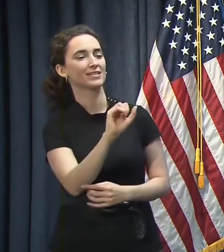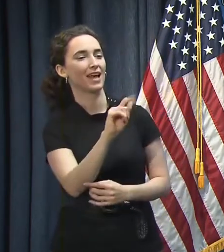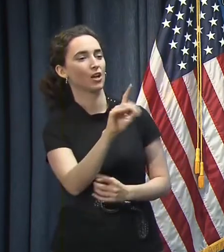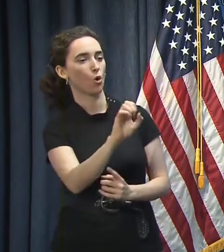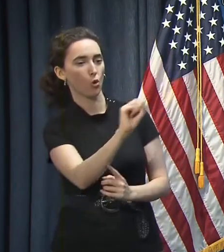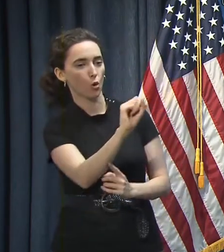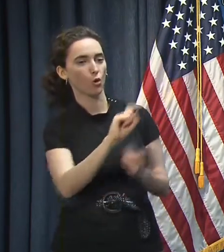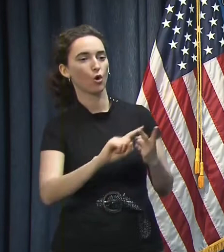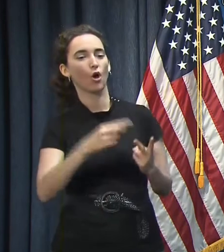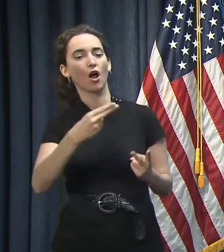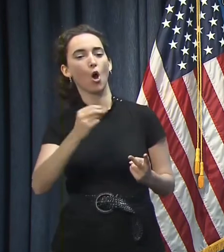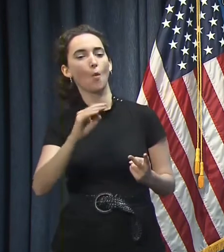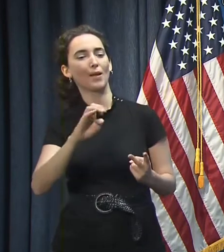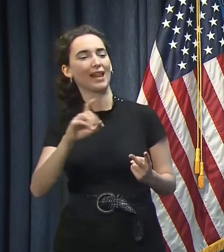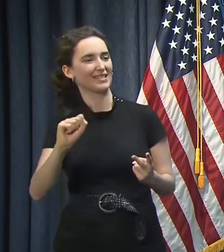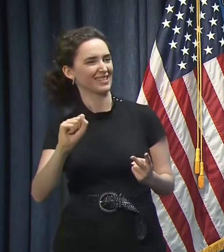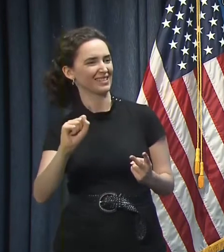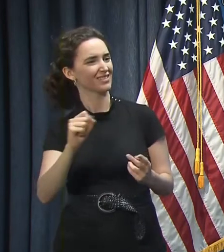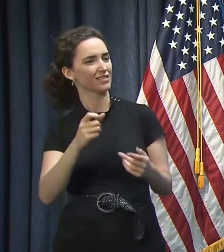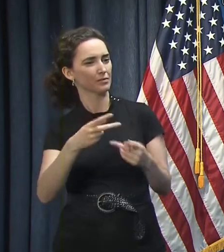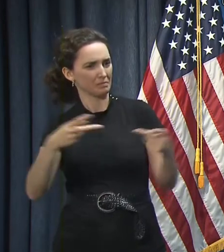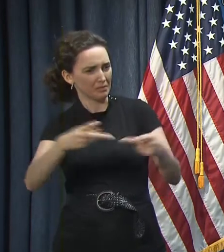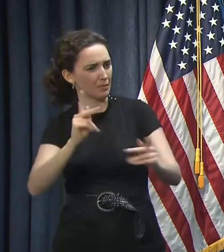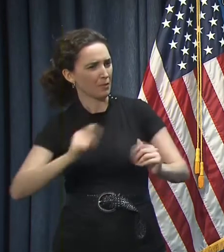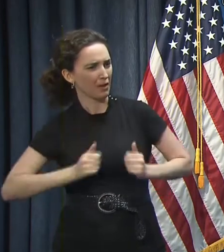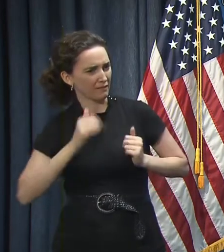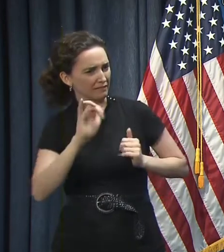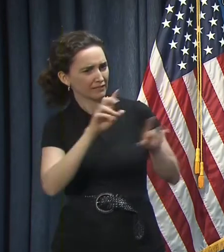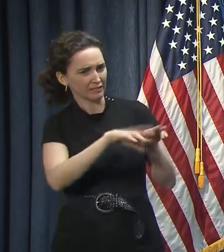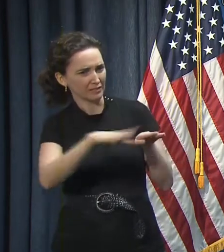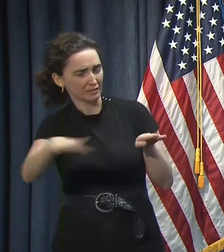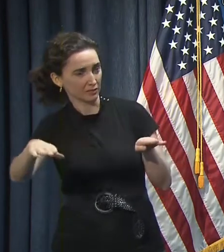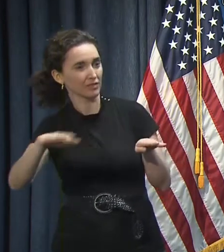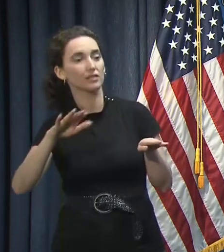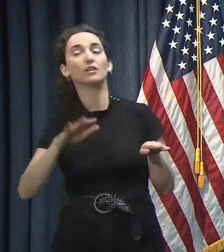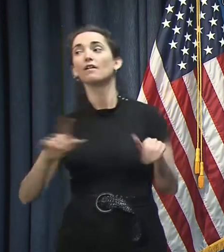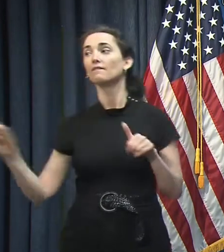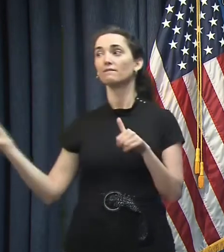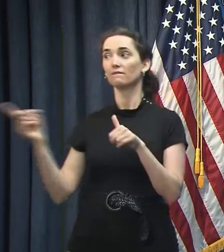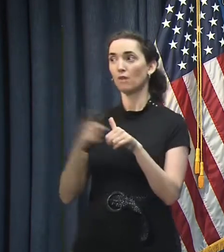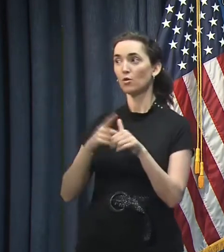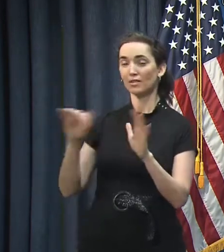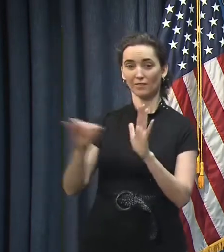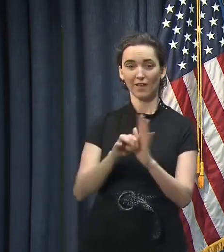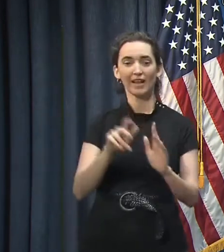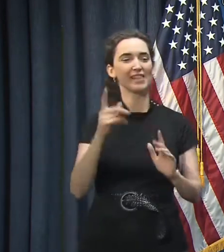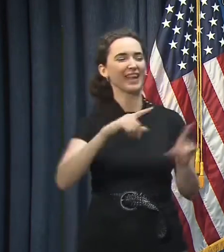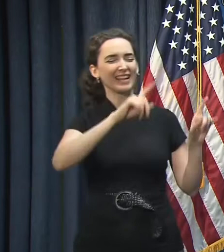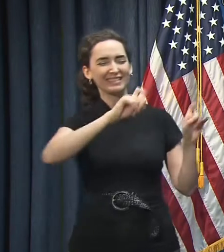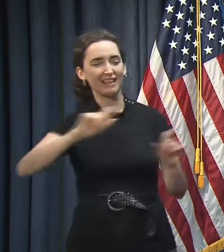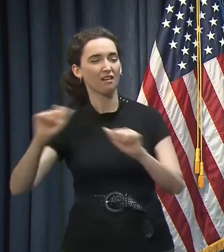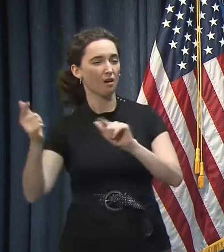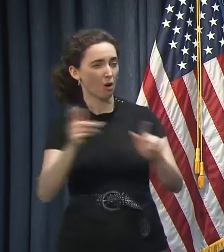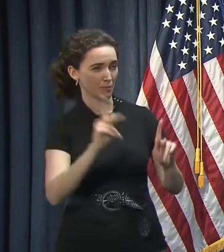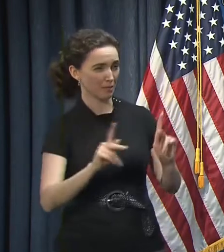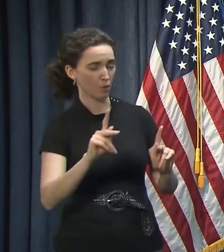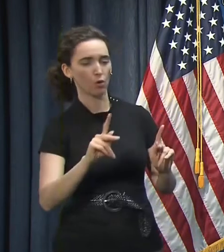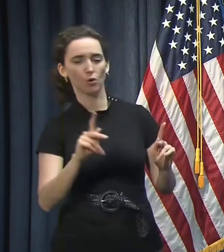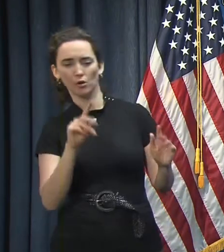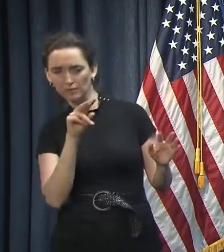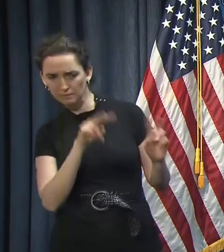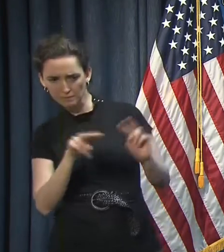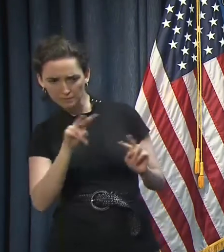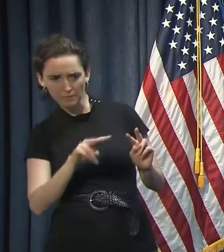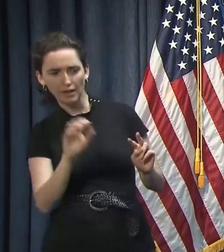shelter in Seattle, both of those studies indicated that at the time that there was an initial outbreak, when they tested the entire population, there was some value to